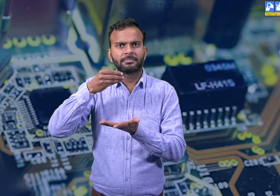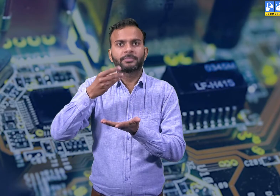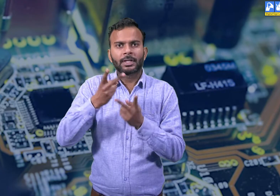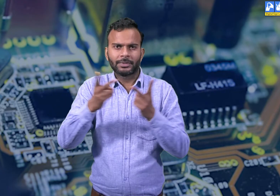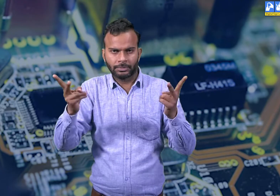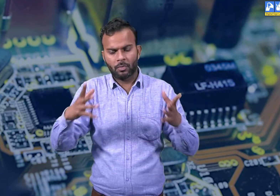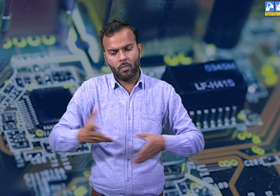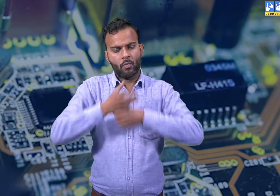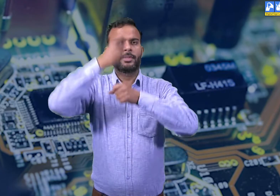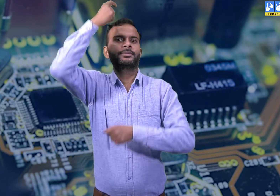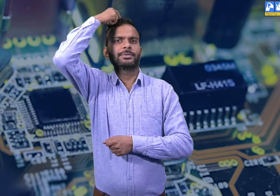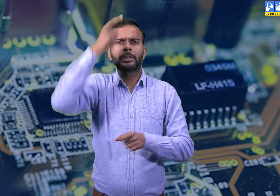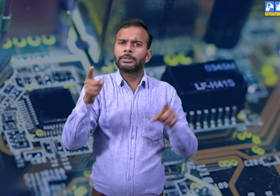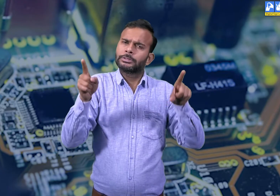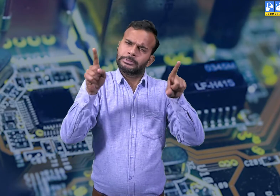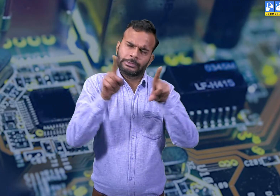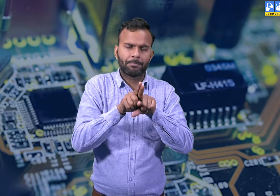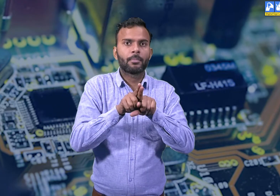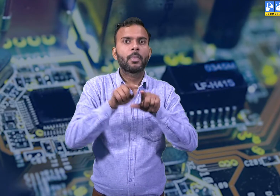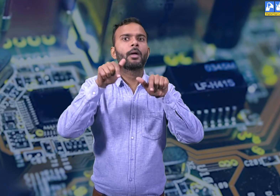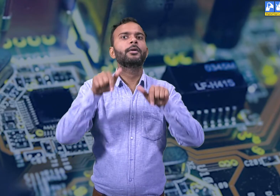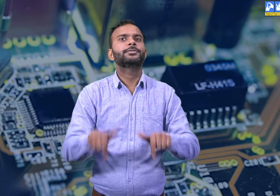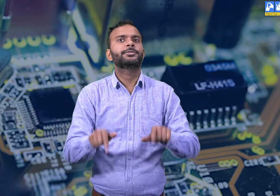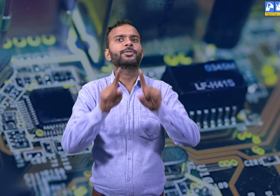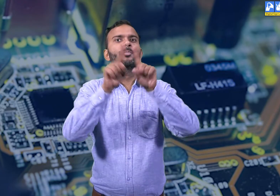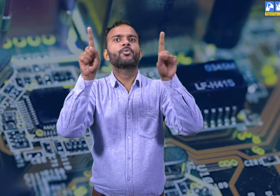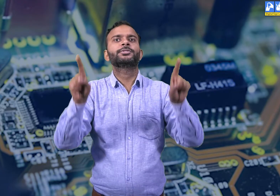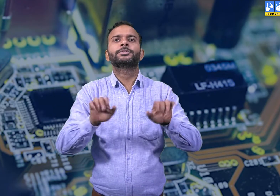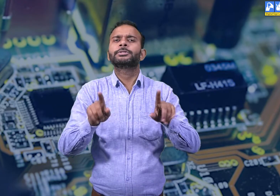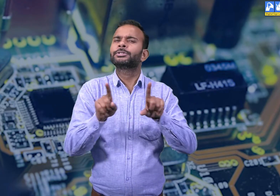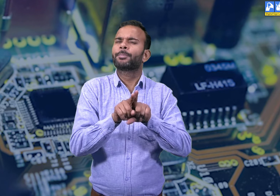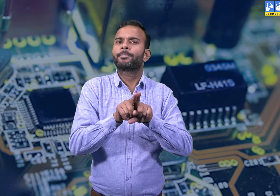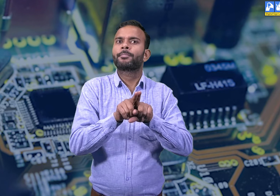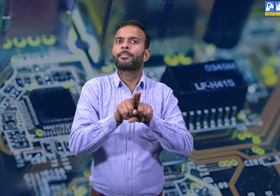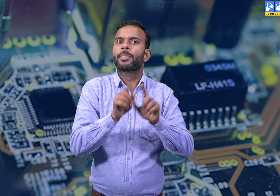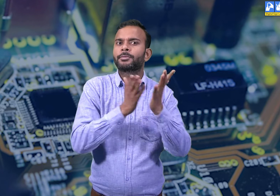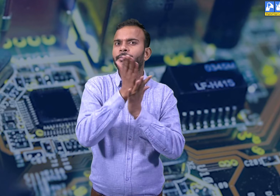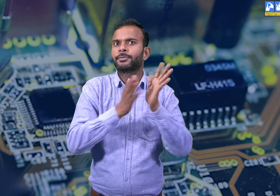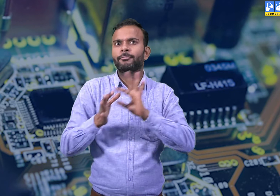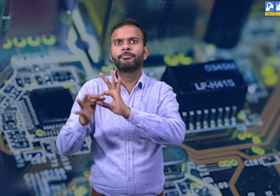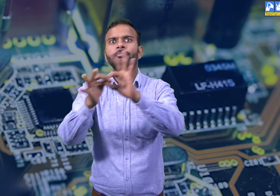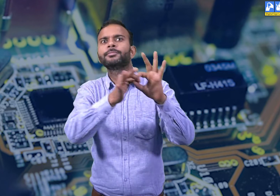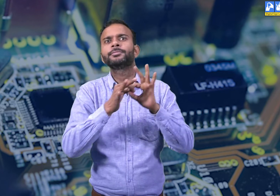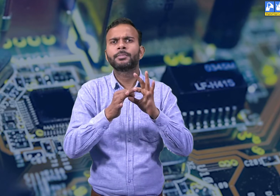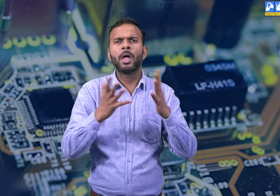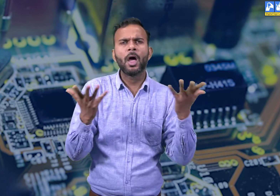Just like our body, a computer has many parts which work together